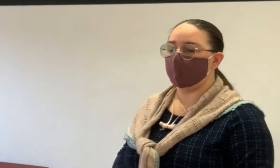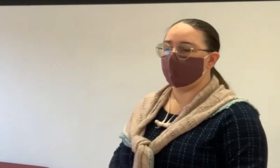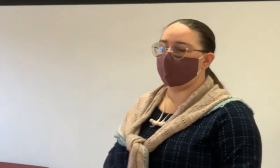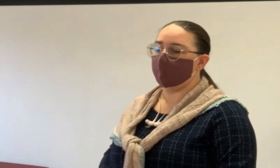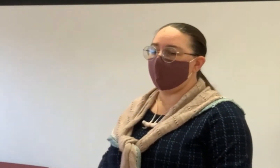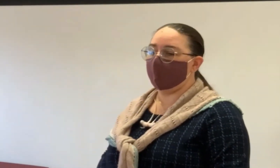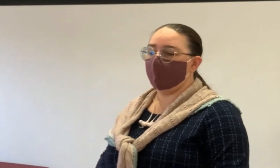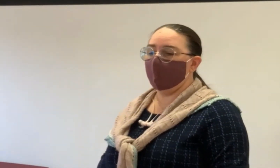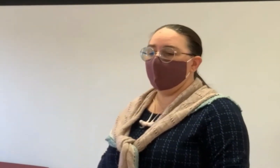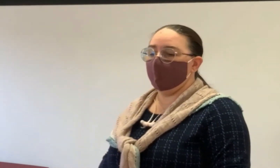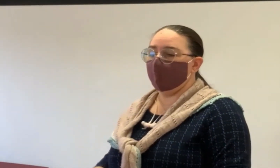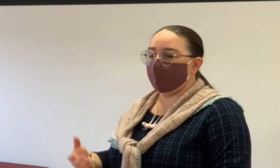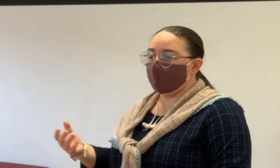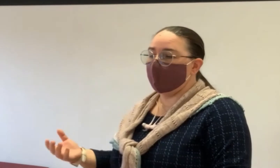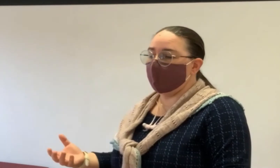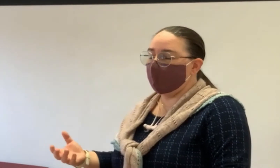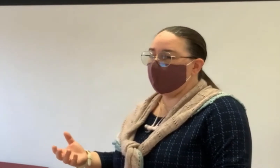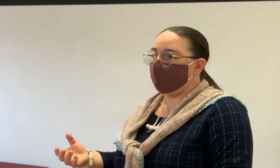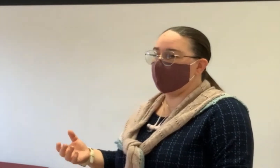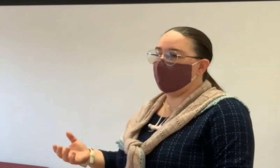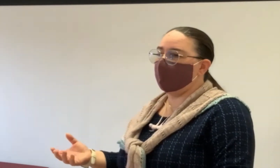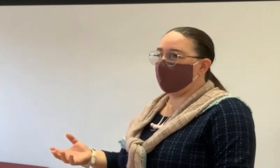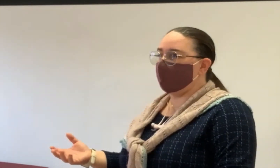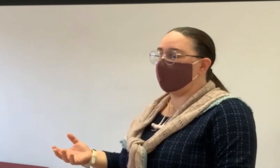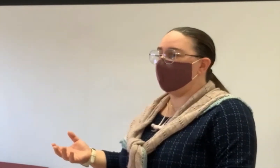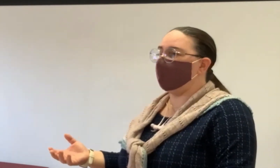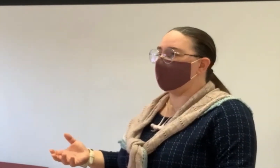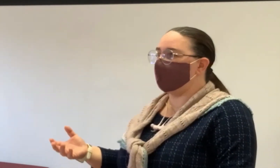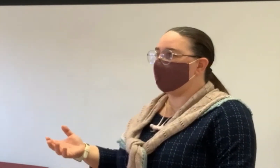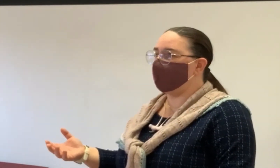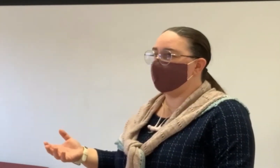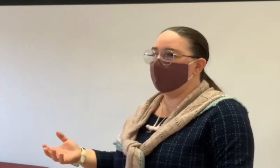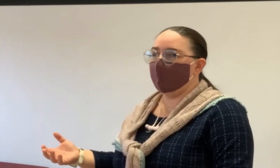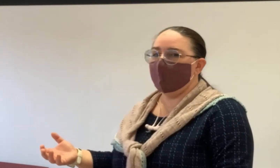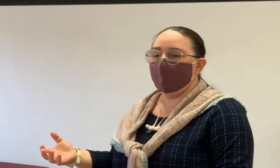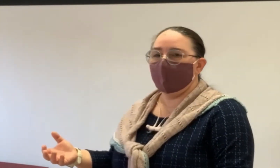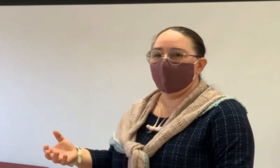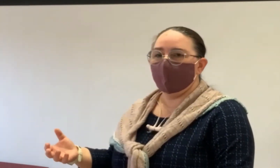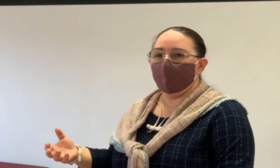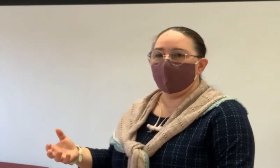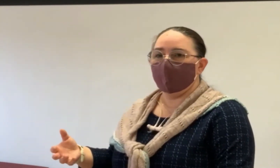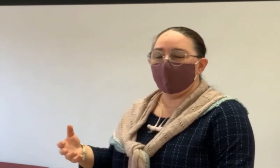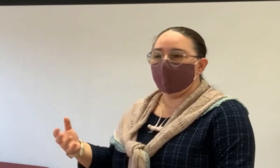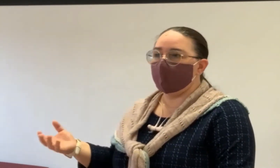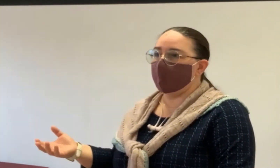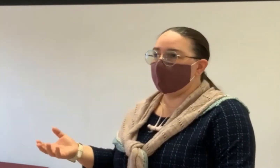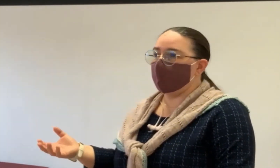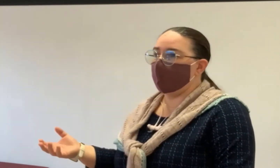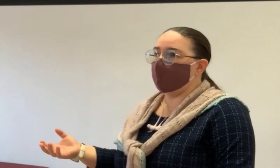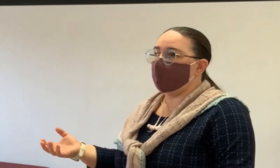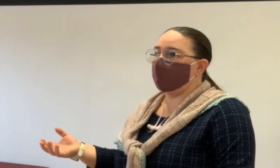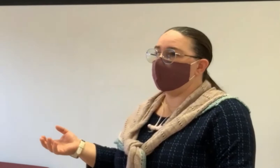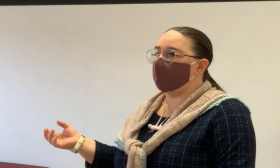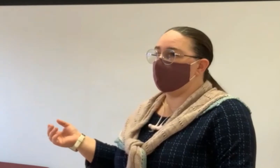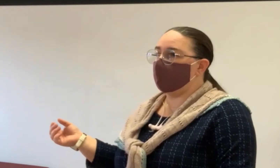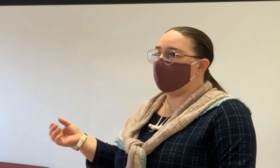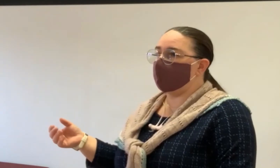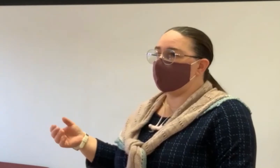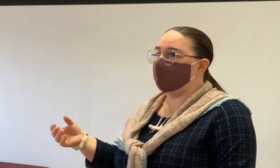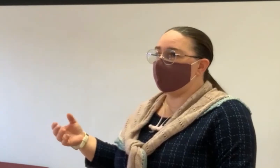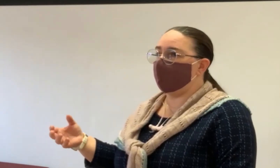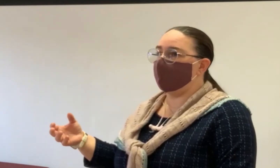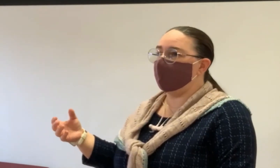not just because of that. In fact, really the primary cause of values going up around the country